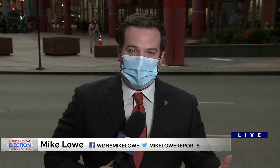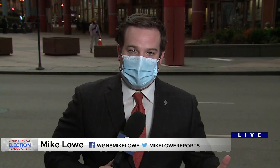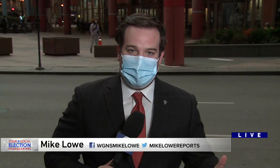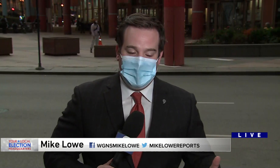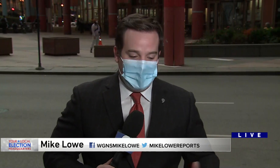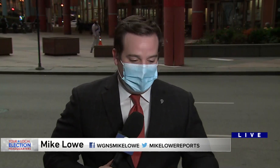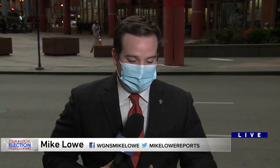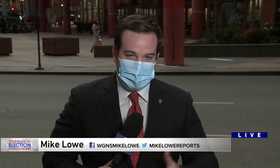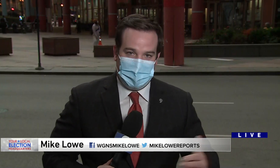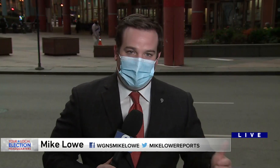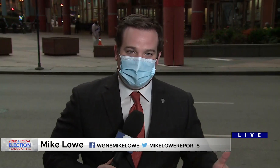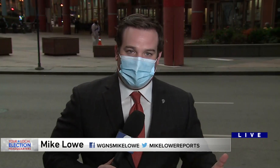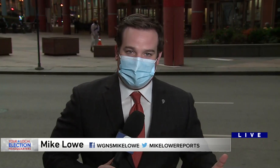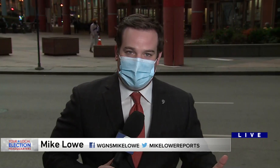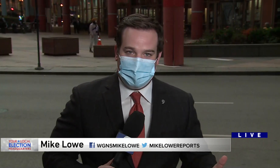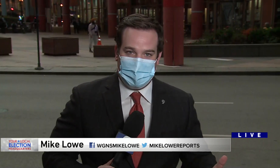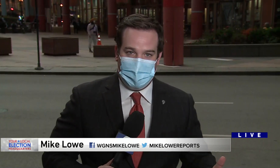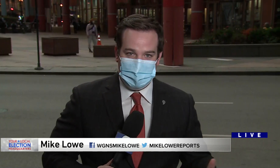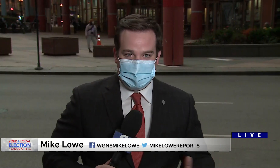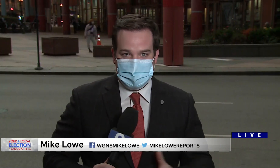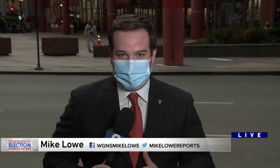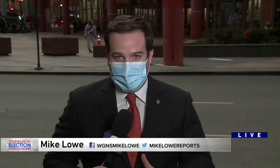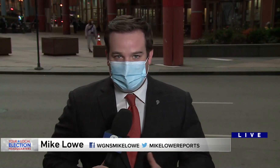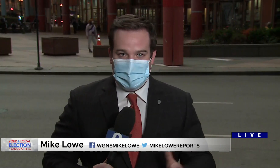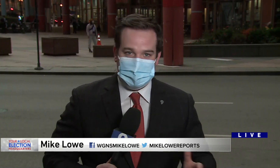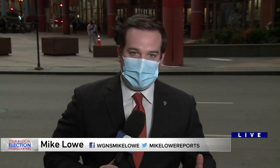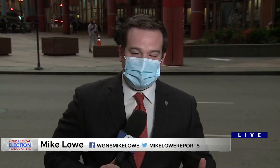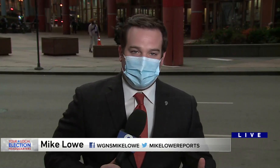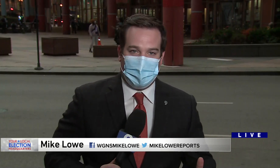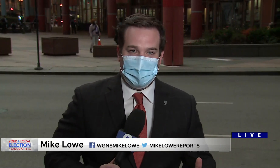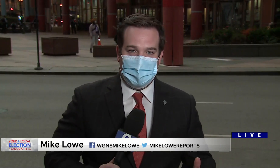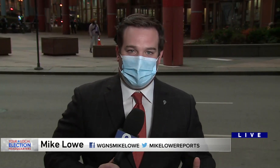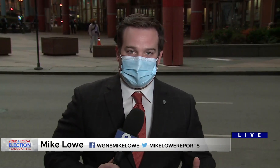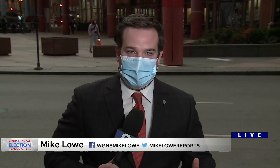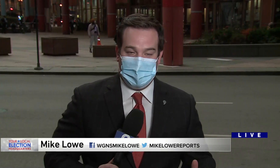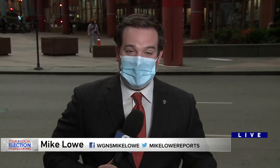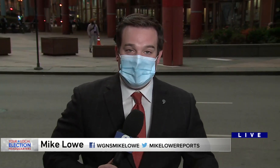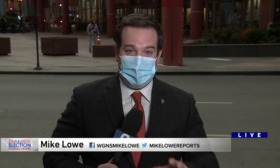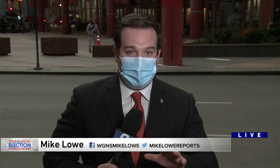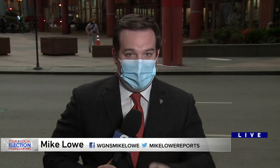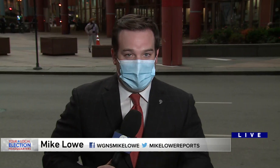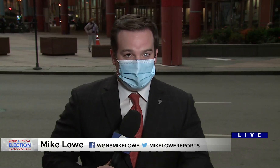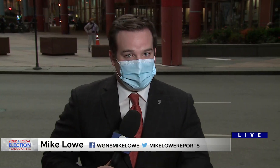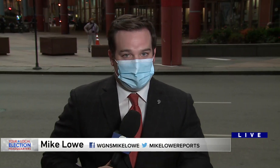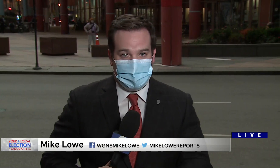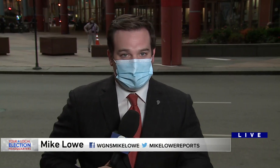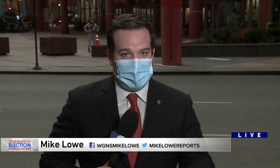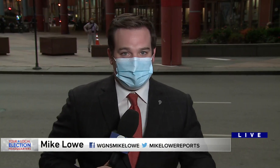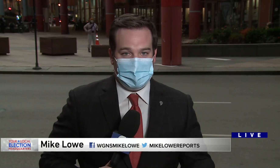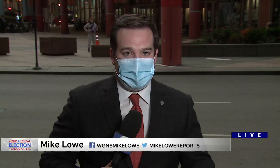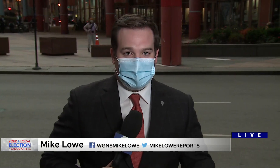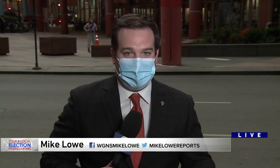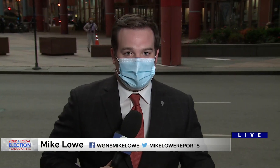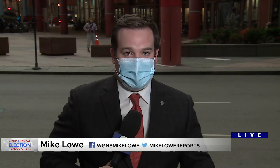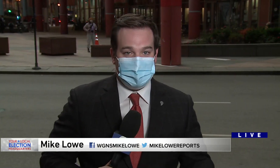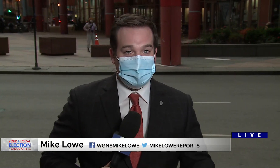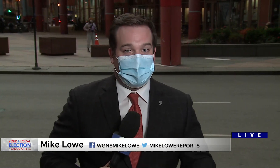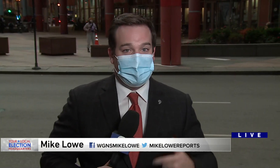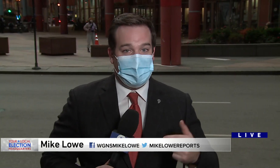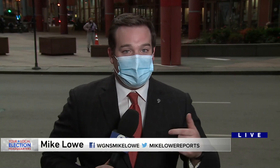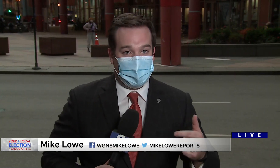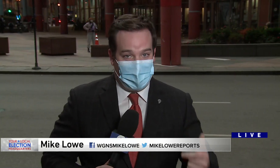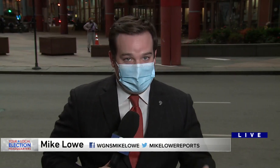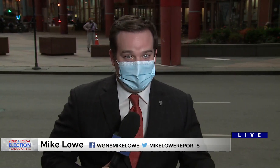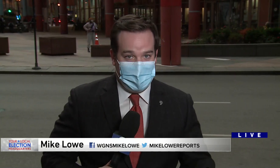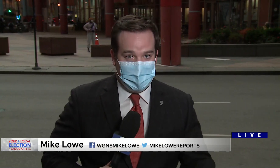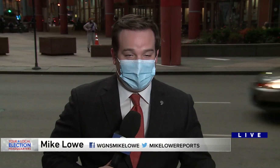take up either stalled or failed proposals and try to reassess or rework them. So lawmakers on both sides of the aisle are going to have to